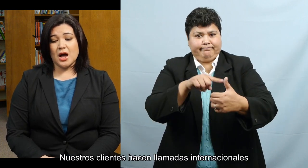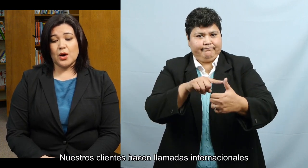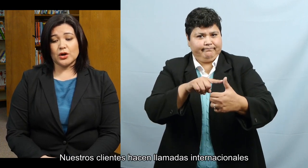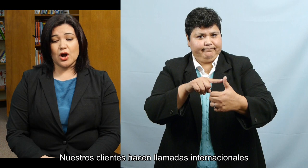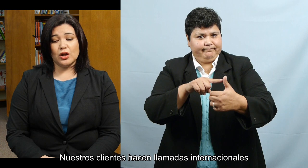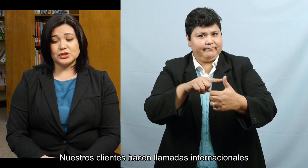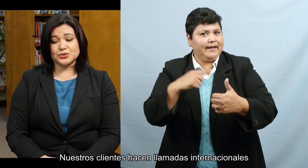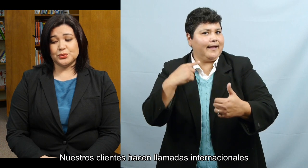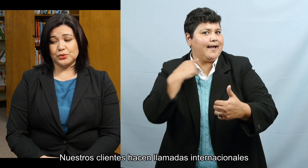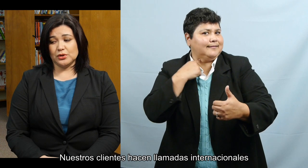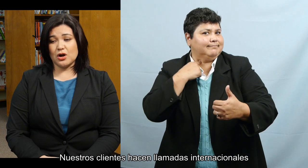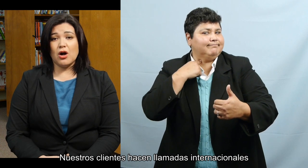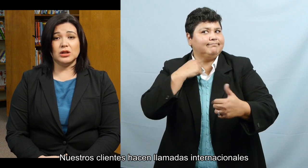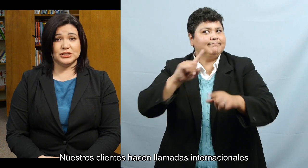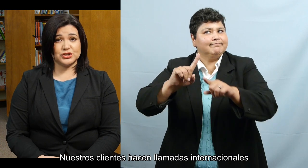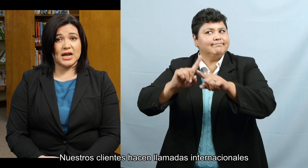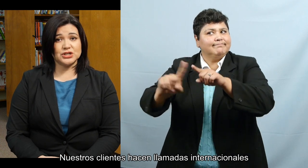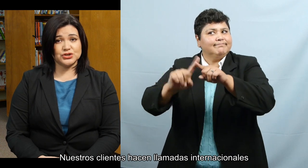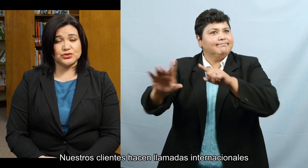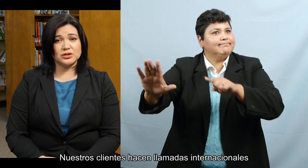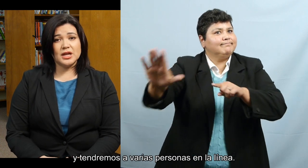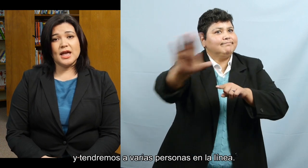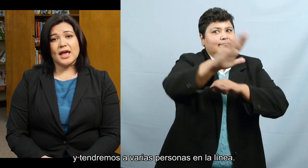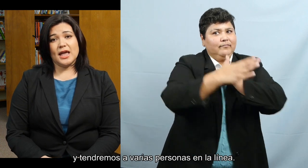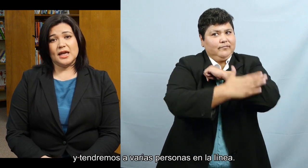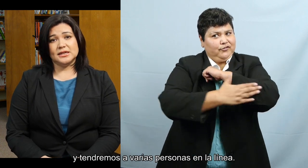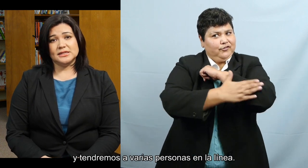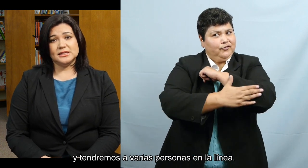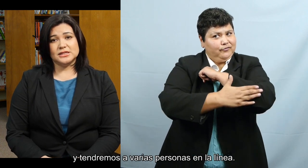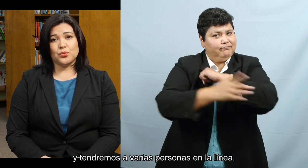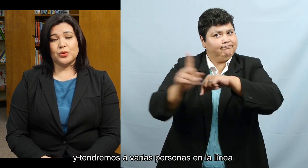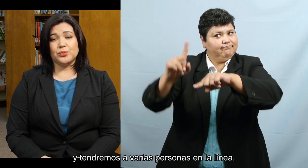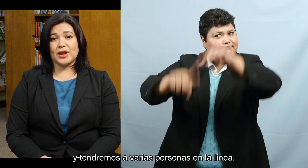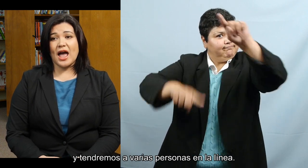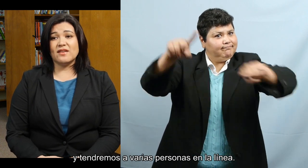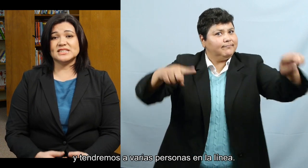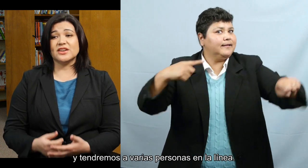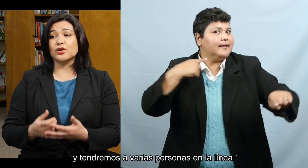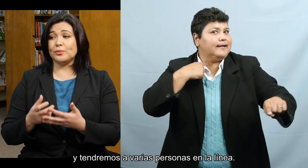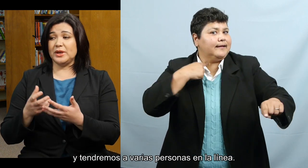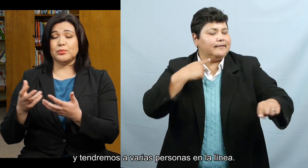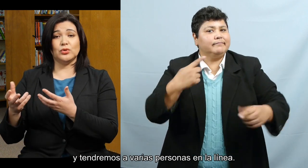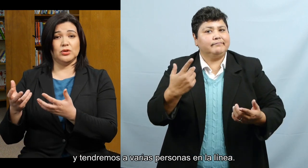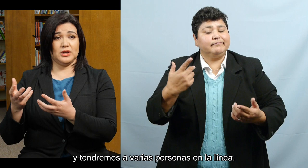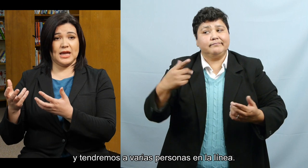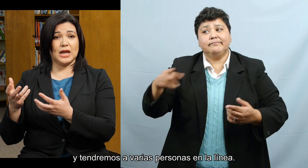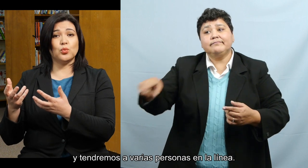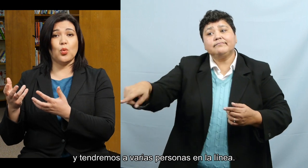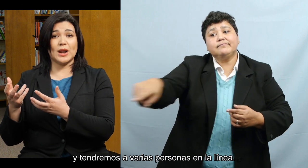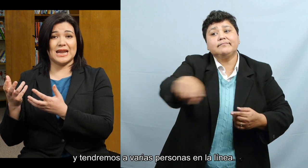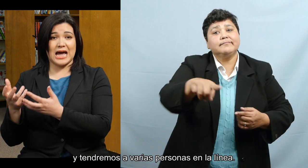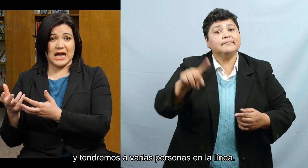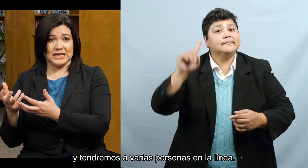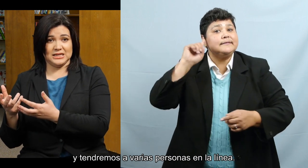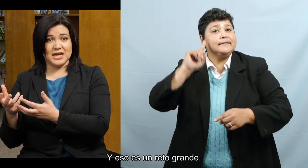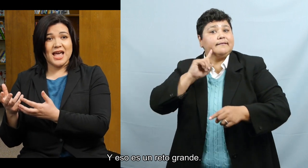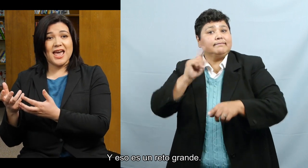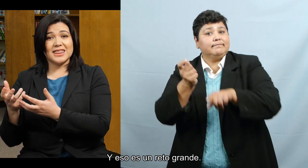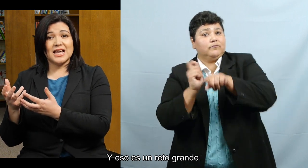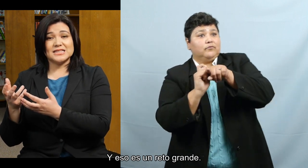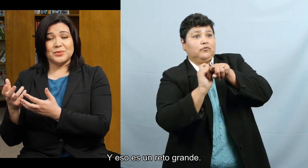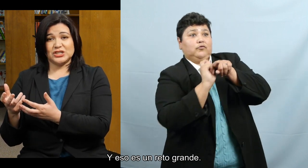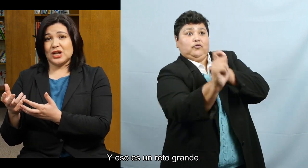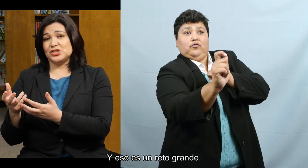Our callers will call international and we would have several people in one line